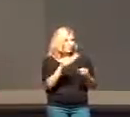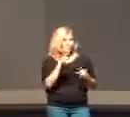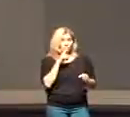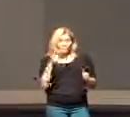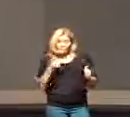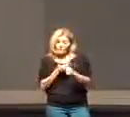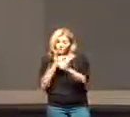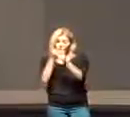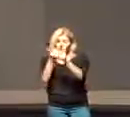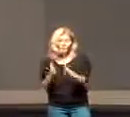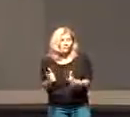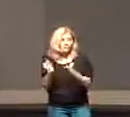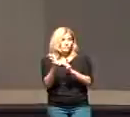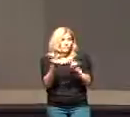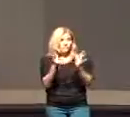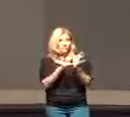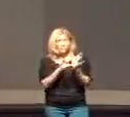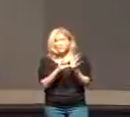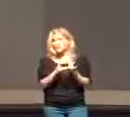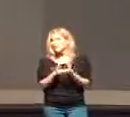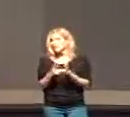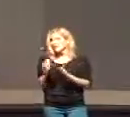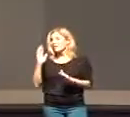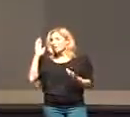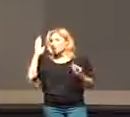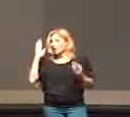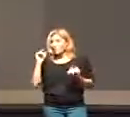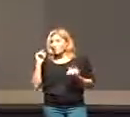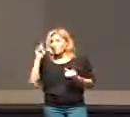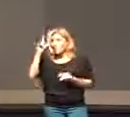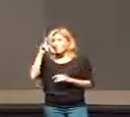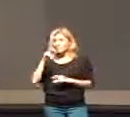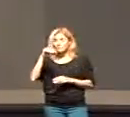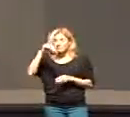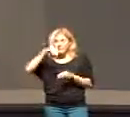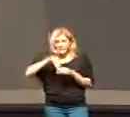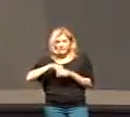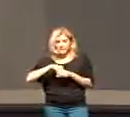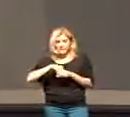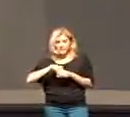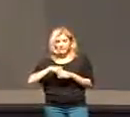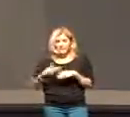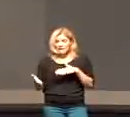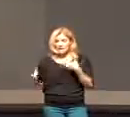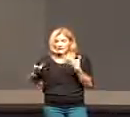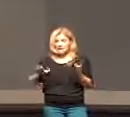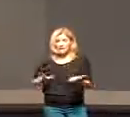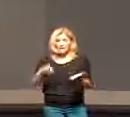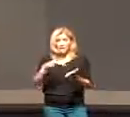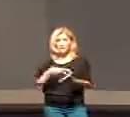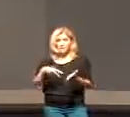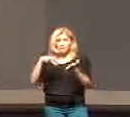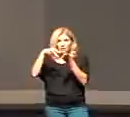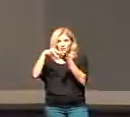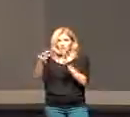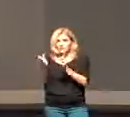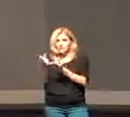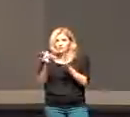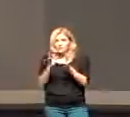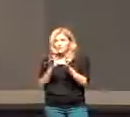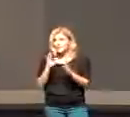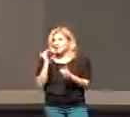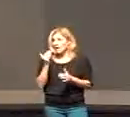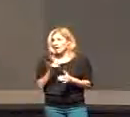followers of Jesus. That our hope must be in the death and resurrection of Jesus.